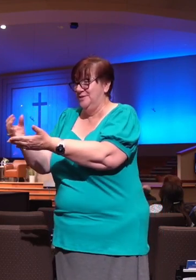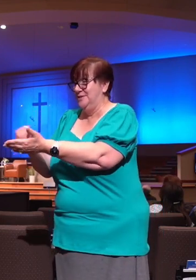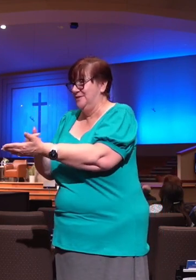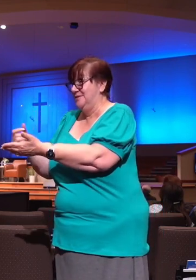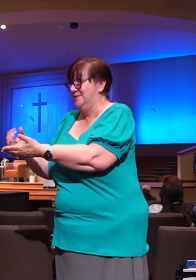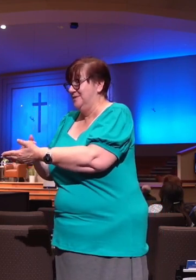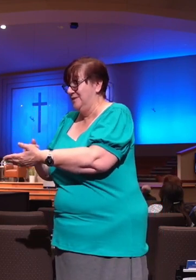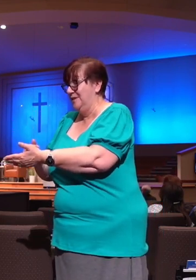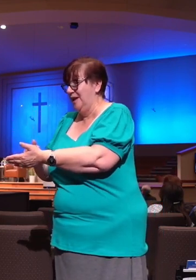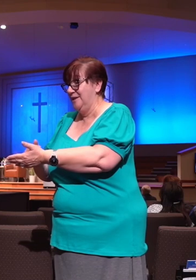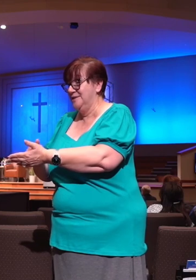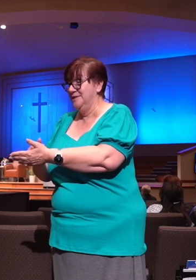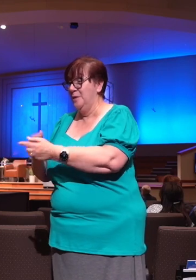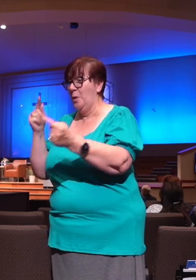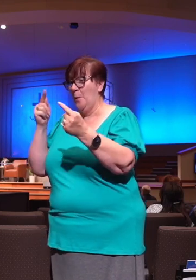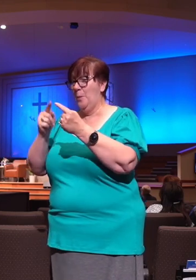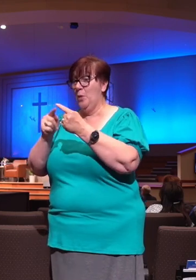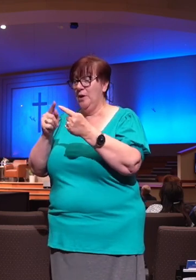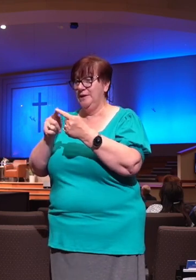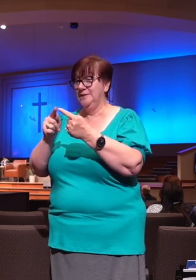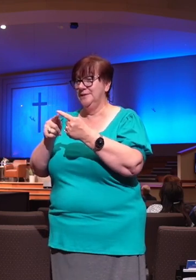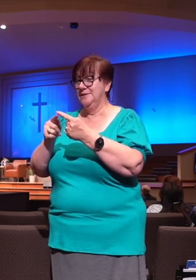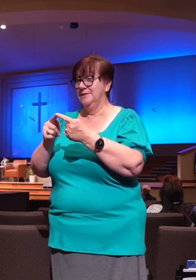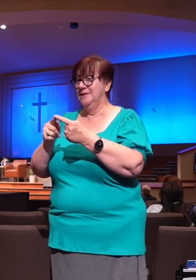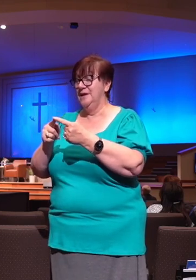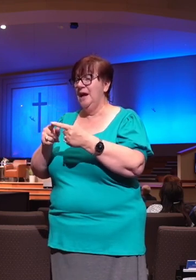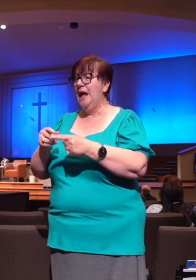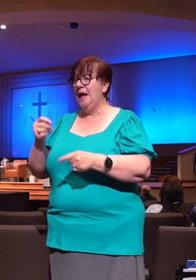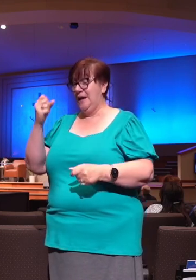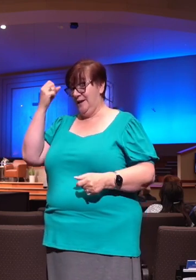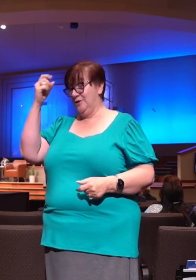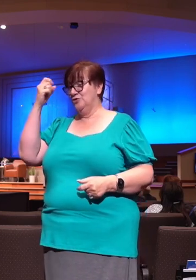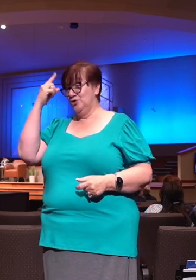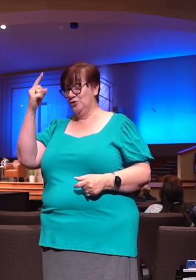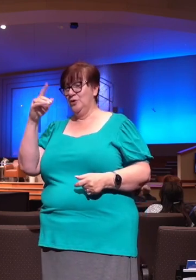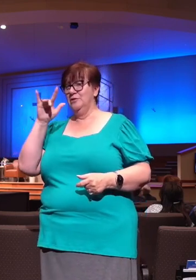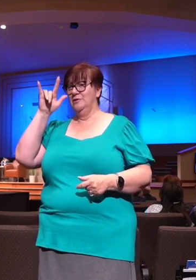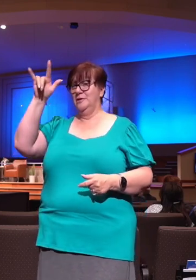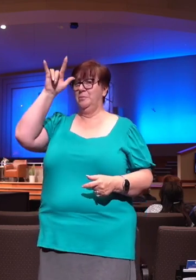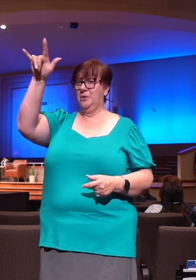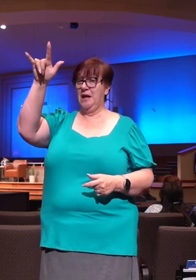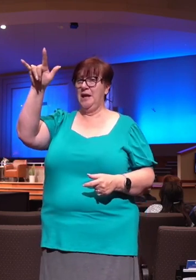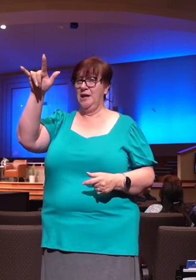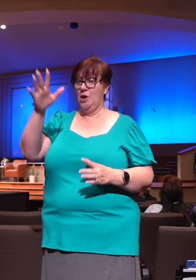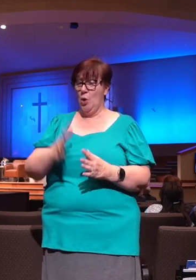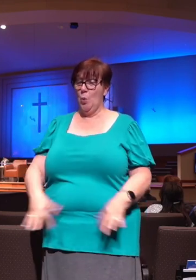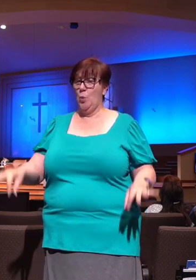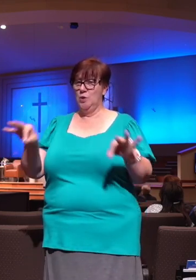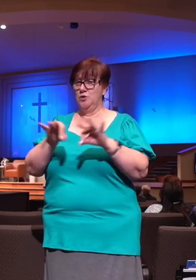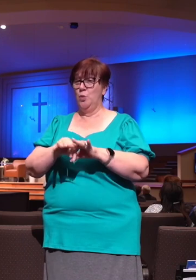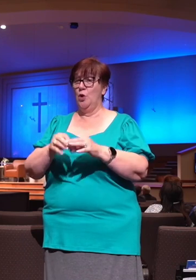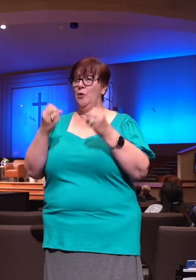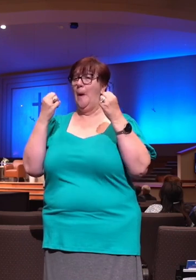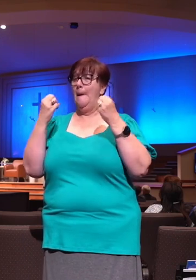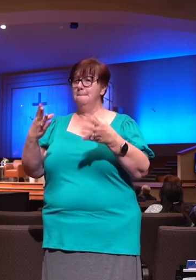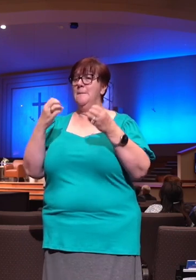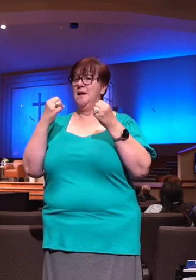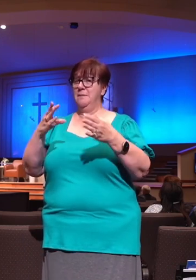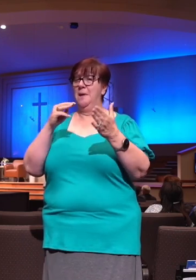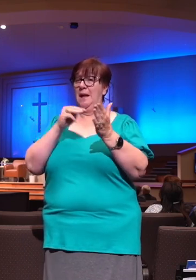multi-millions of dollars, if not hundreds of millions of dollars for this jet. And he realized that the point value was about a dollar per point,